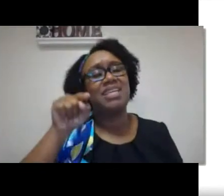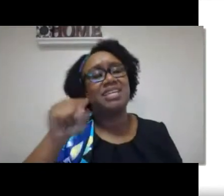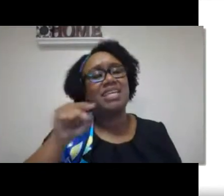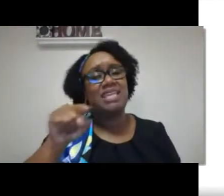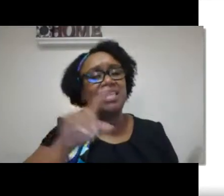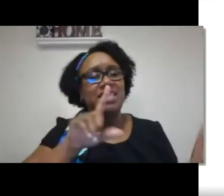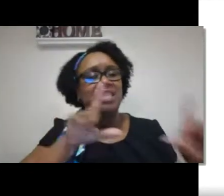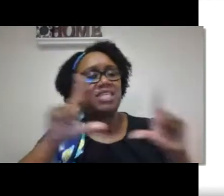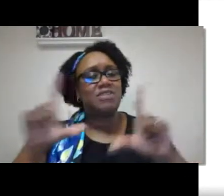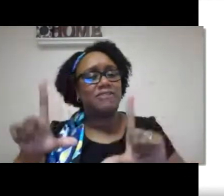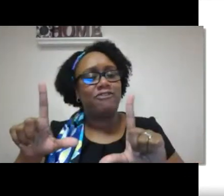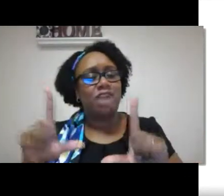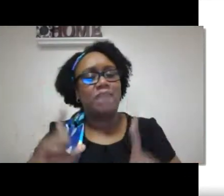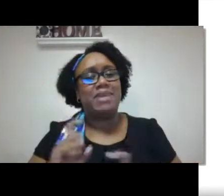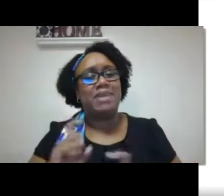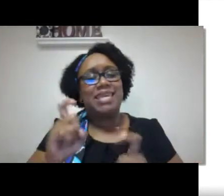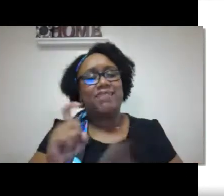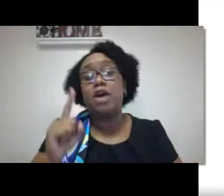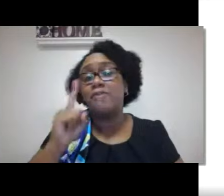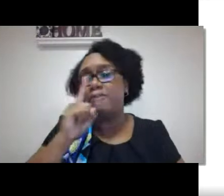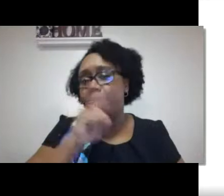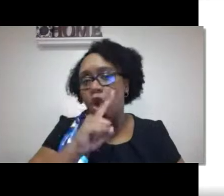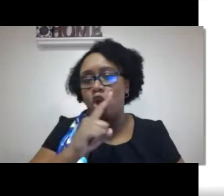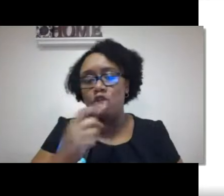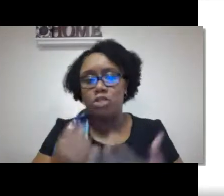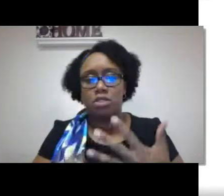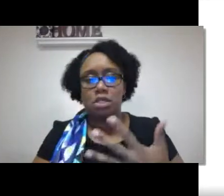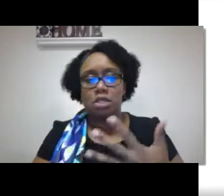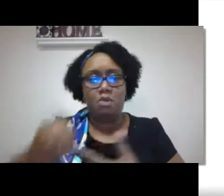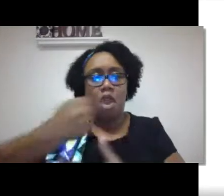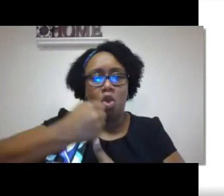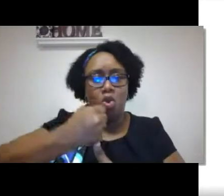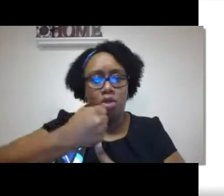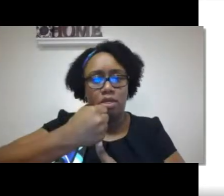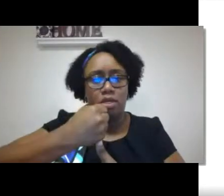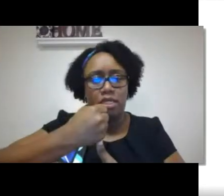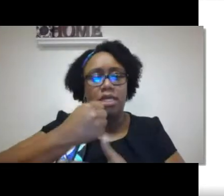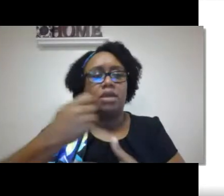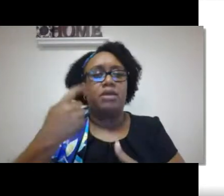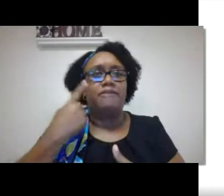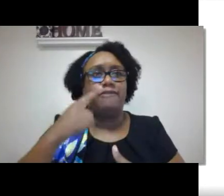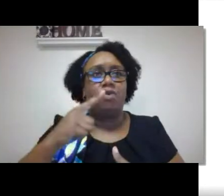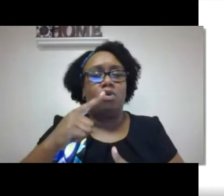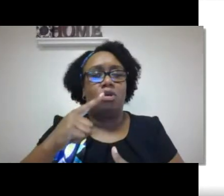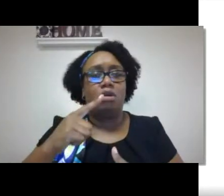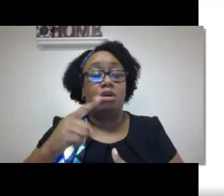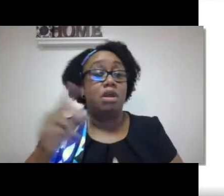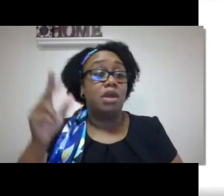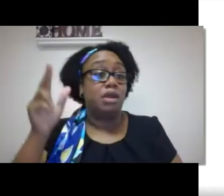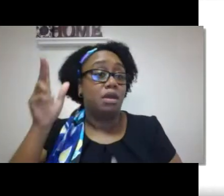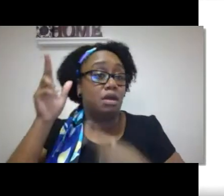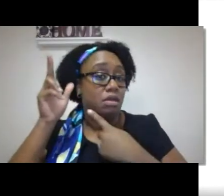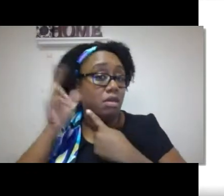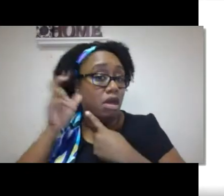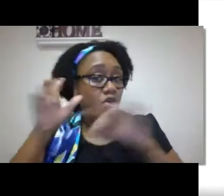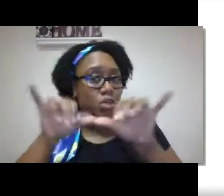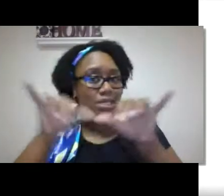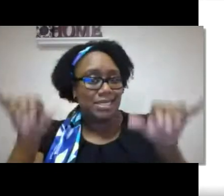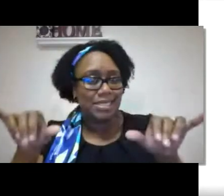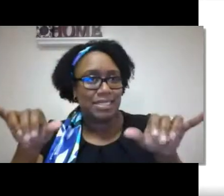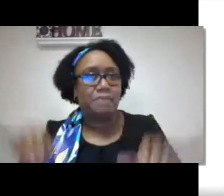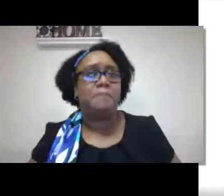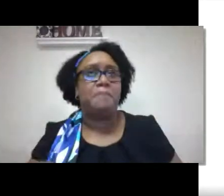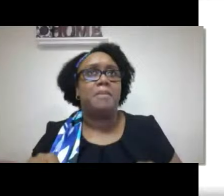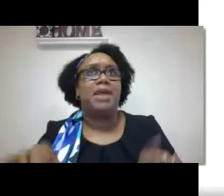impulsive choices about their deaf child. This type of framing produces a false